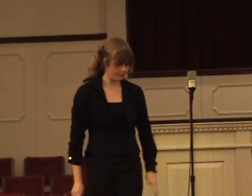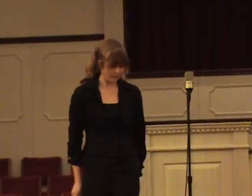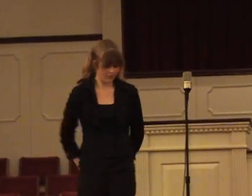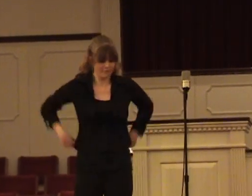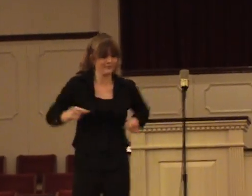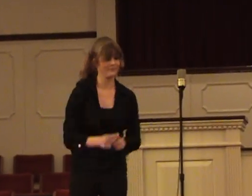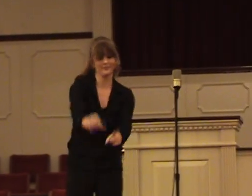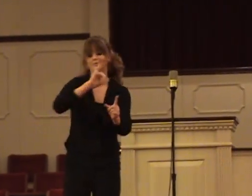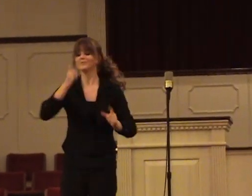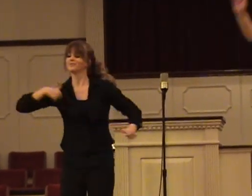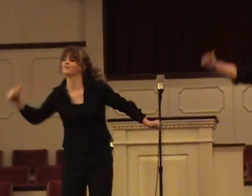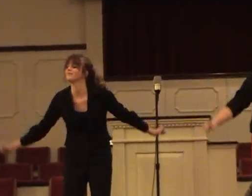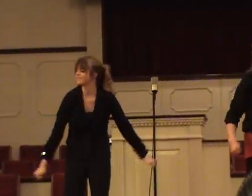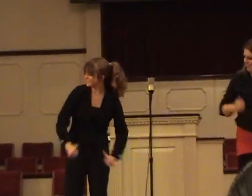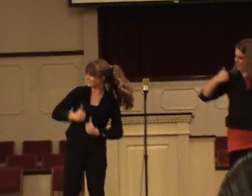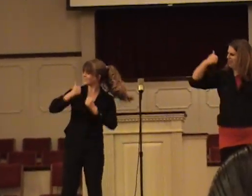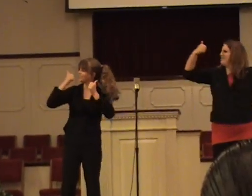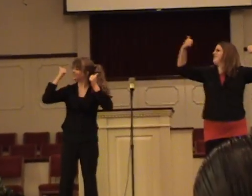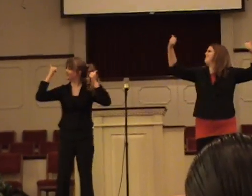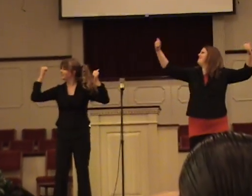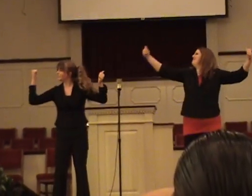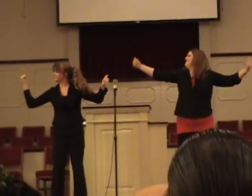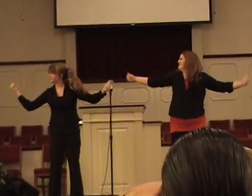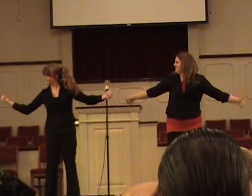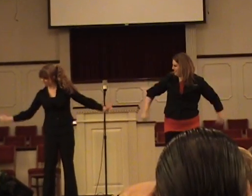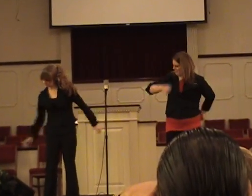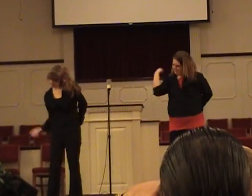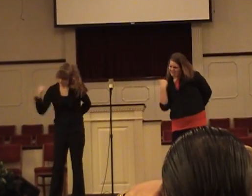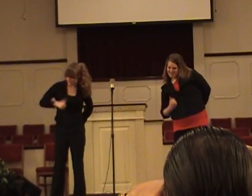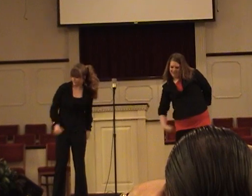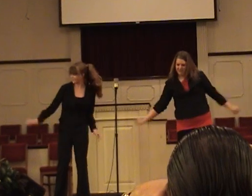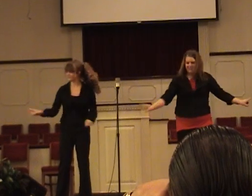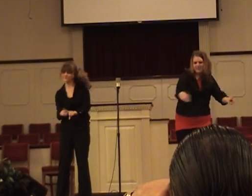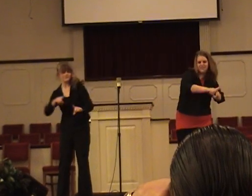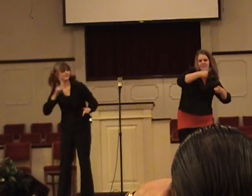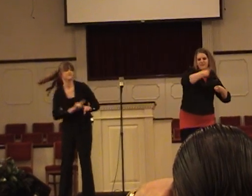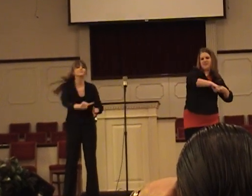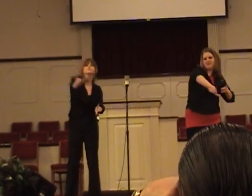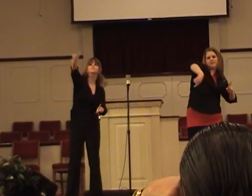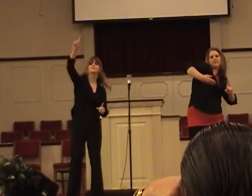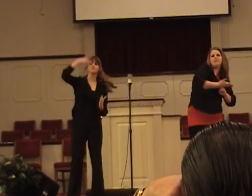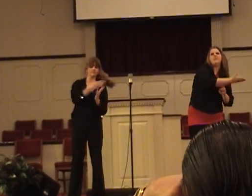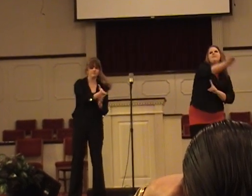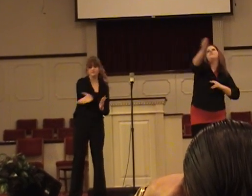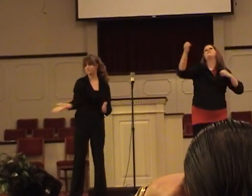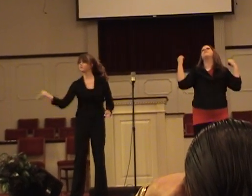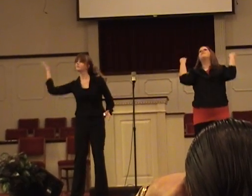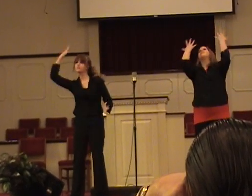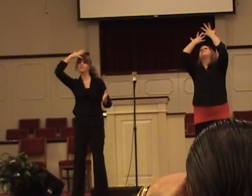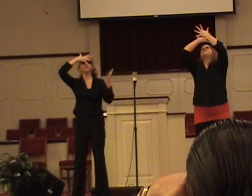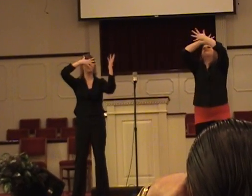The word is alive, and it cuts like a sword through the darkness.